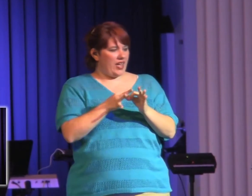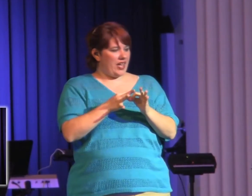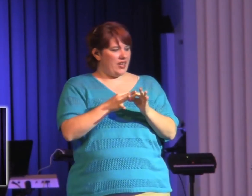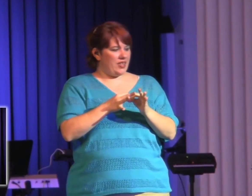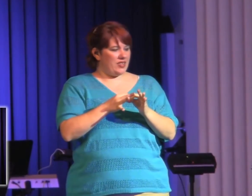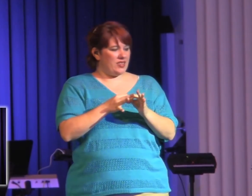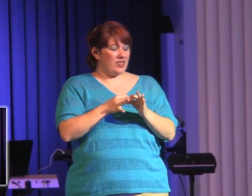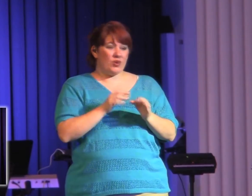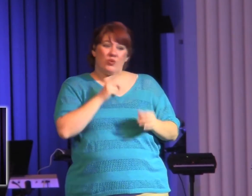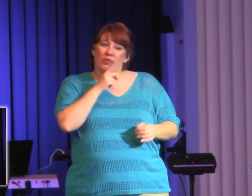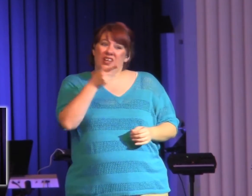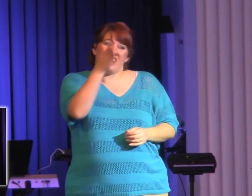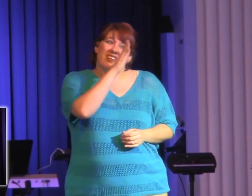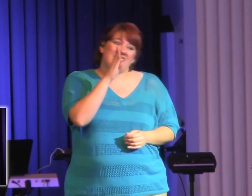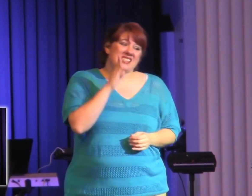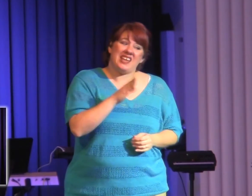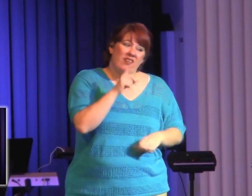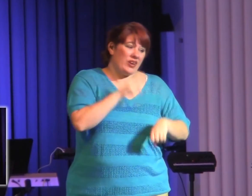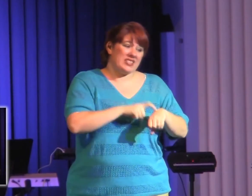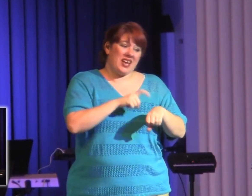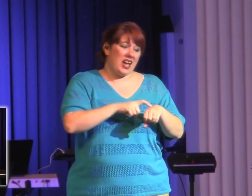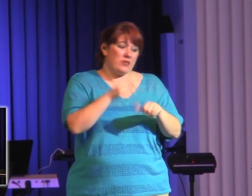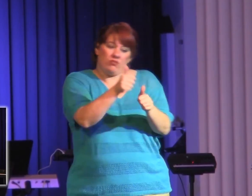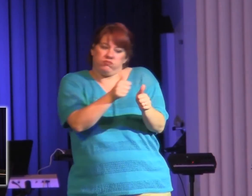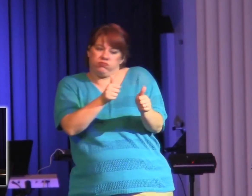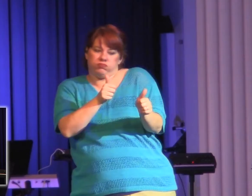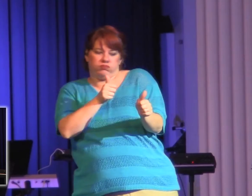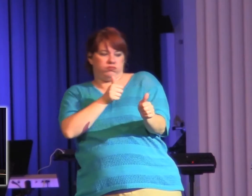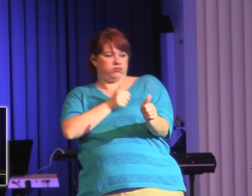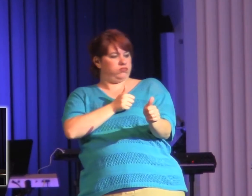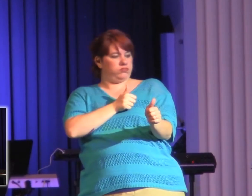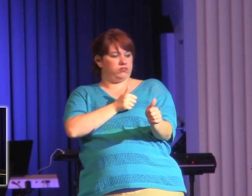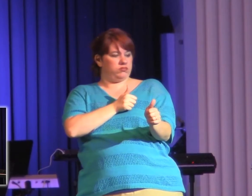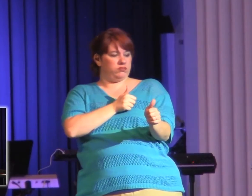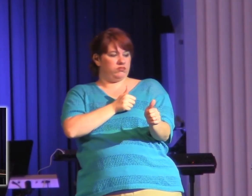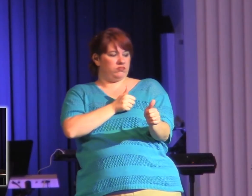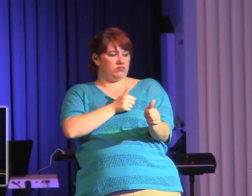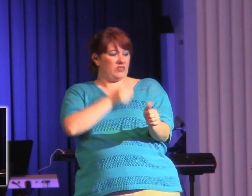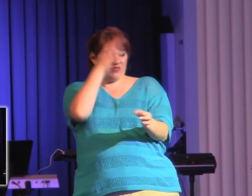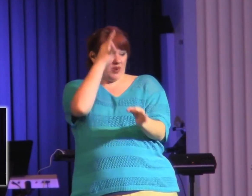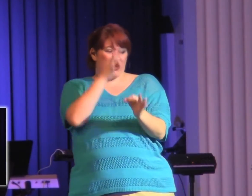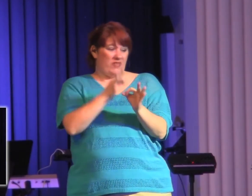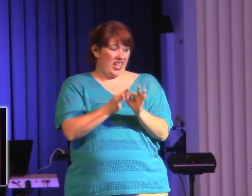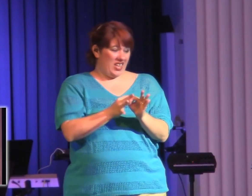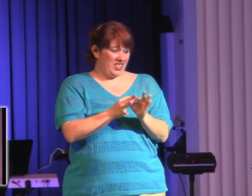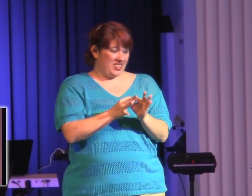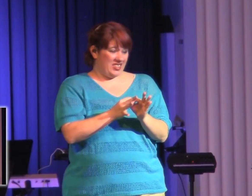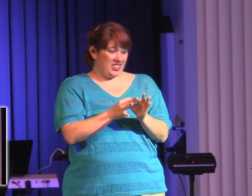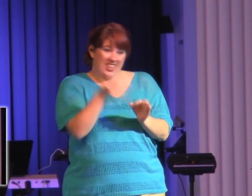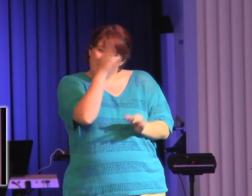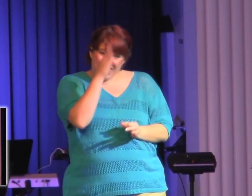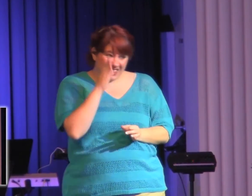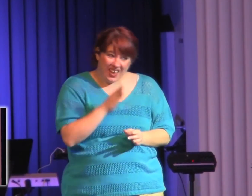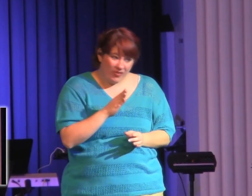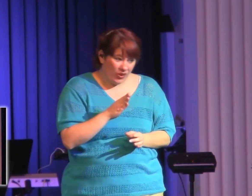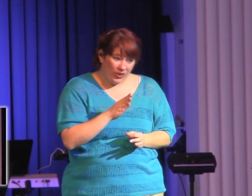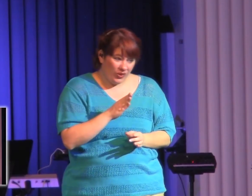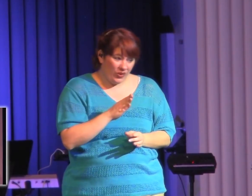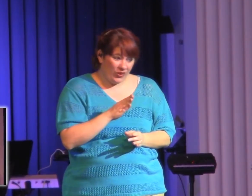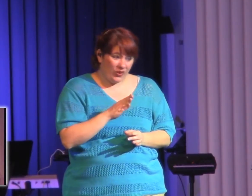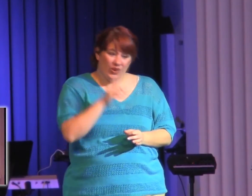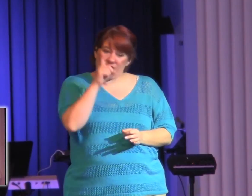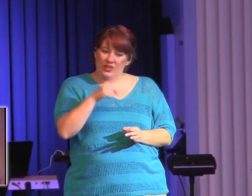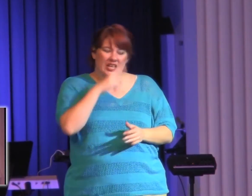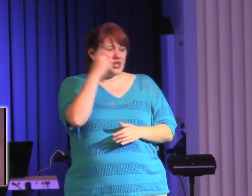a time to give up. There's only a time to keep moving, especially as we see the days closer and closer to his